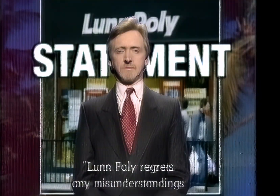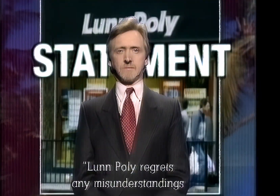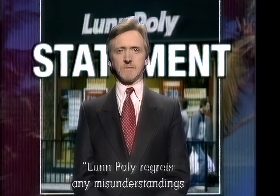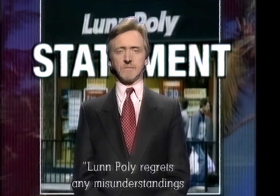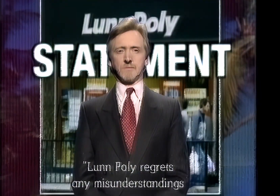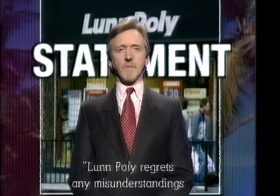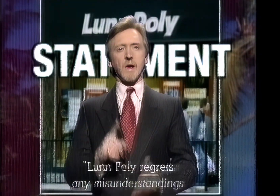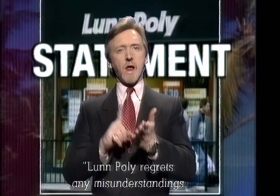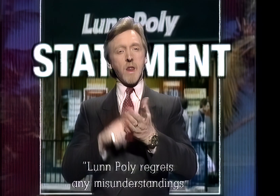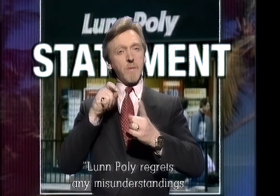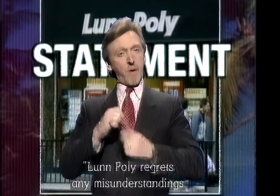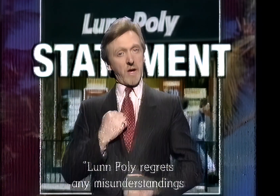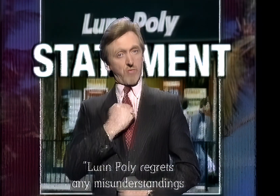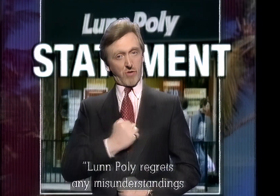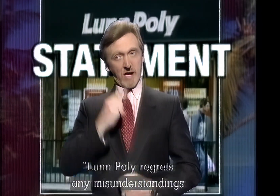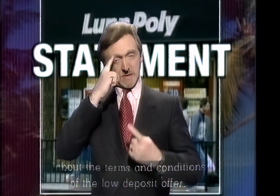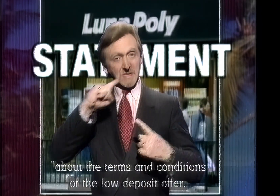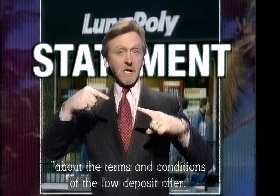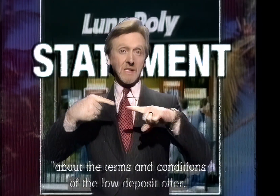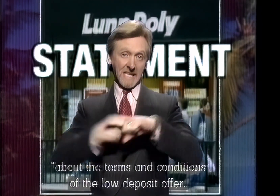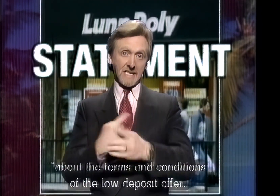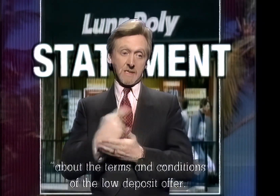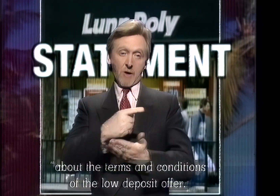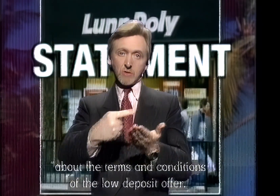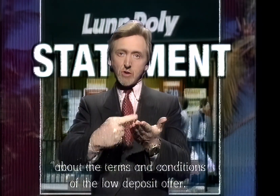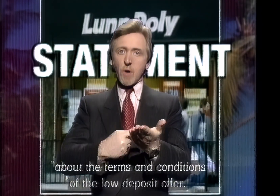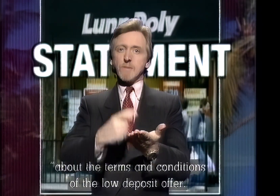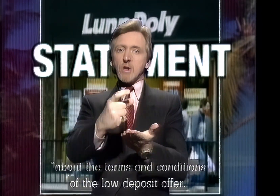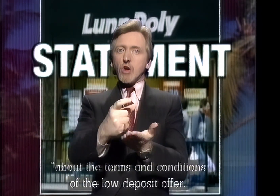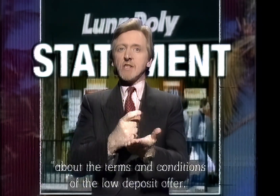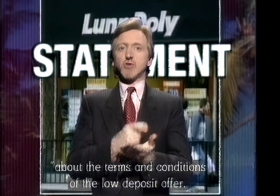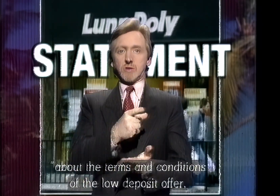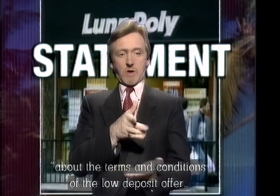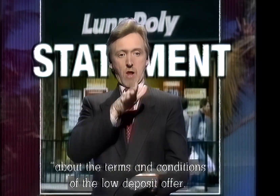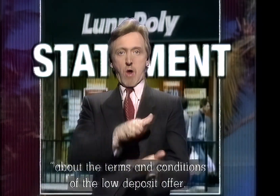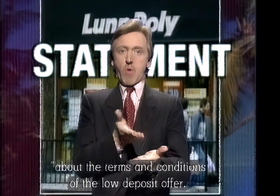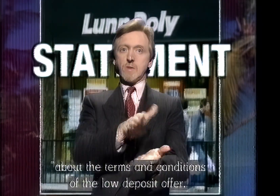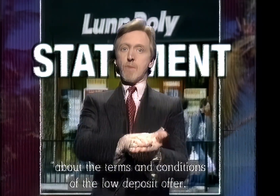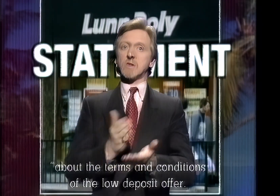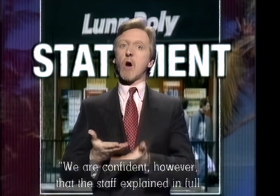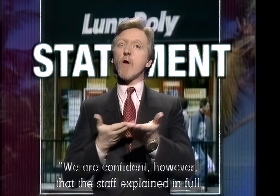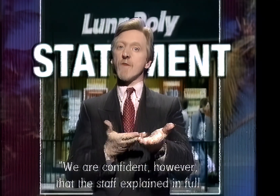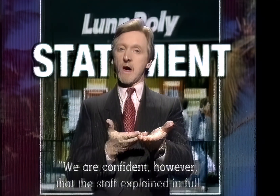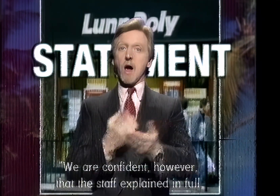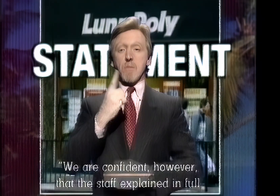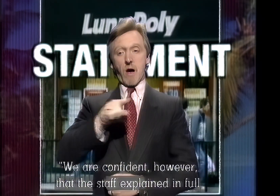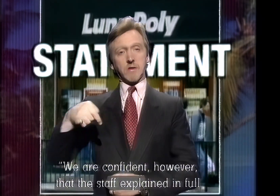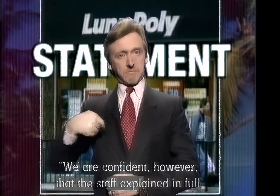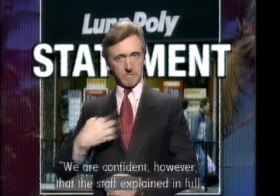Lampolly regrets any misunderstandings about the terms and conditions of the low deposit offer. We are confident, however, that the staff